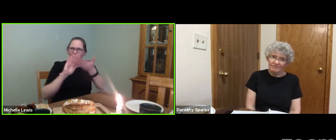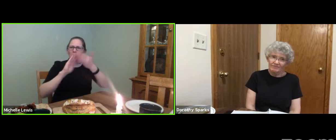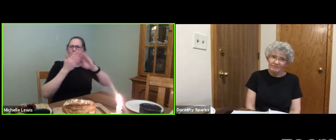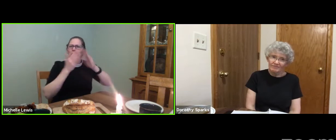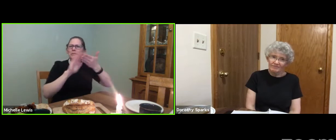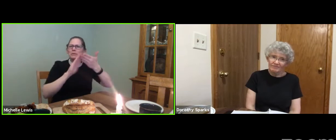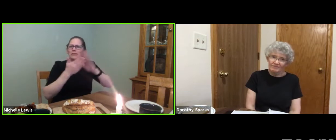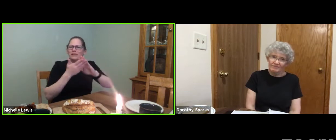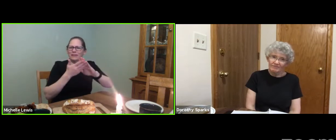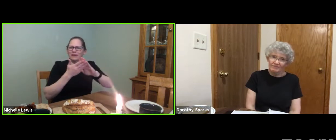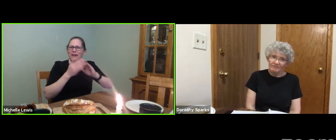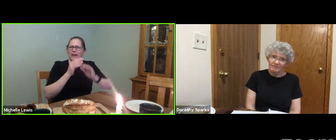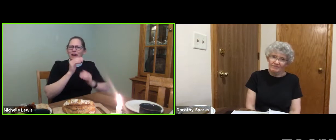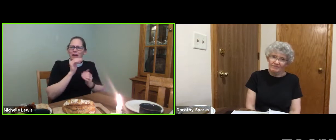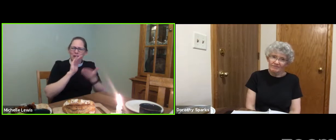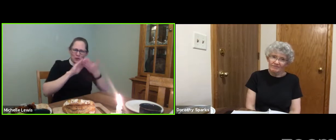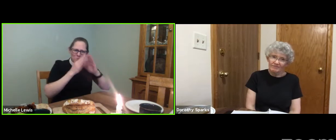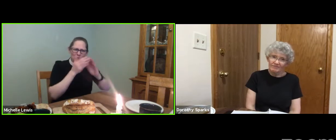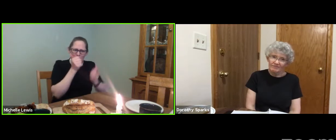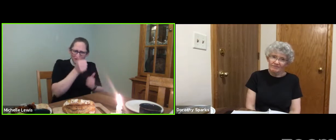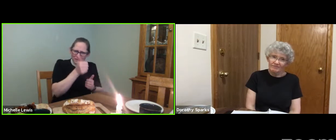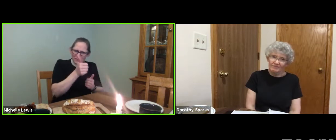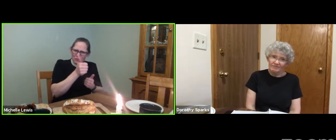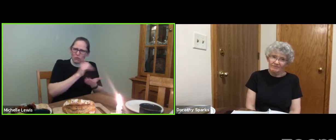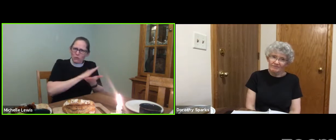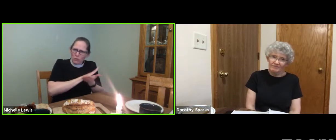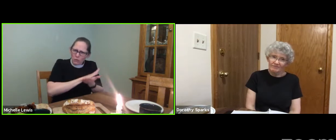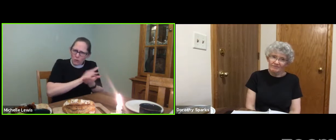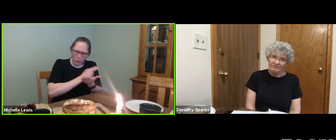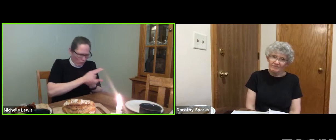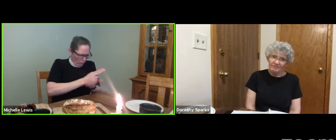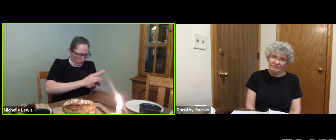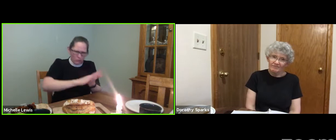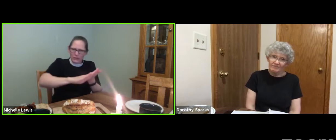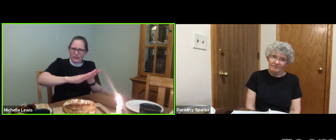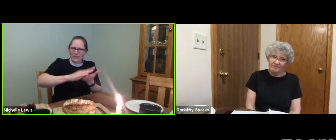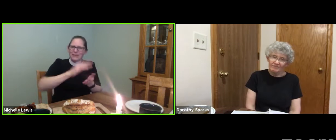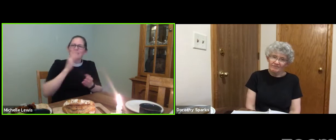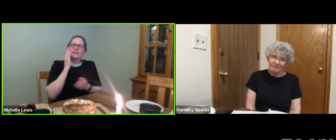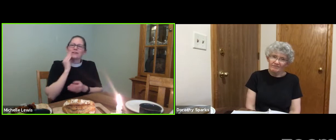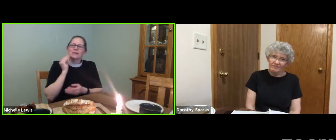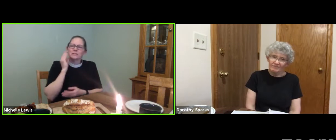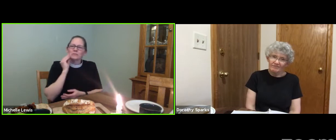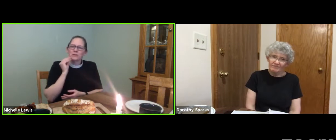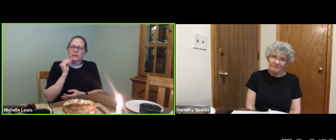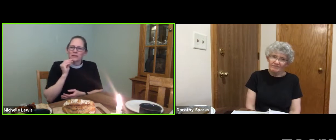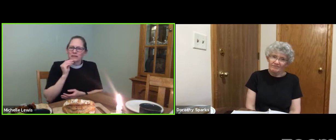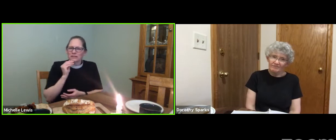of community. And that the community itself is a holy experience.